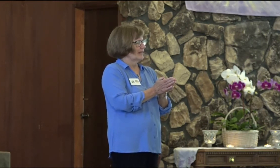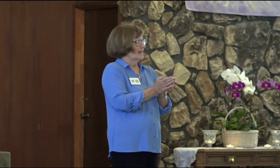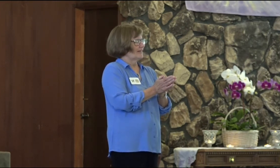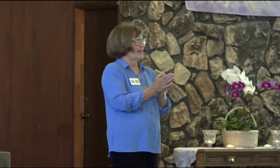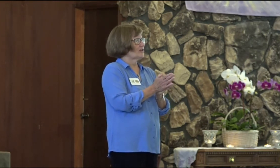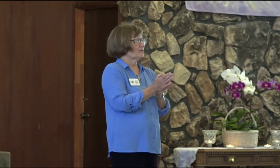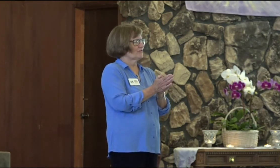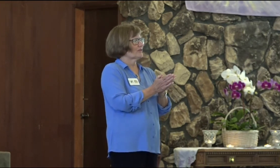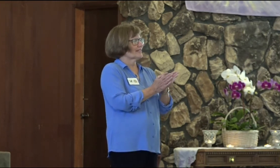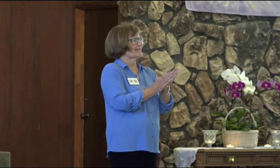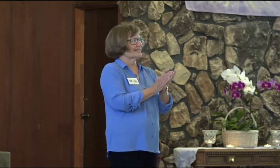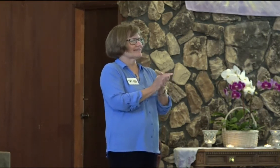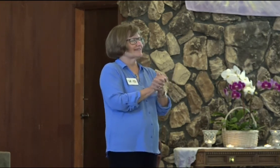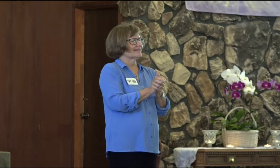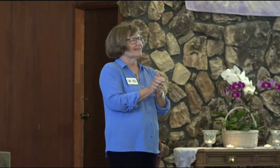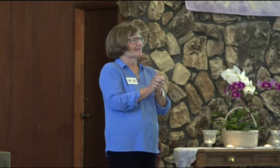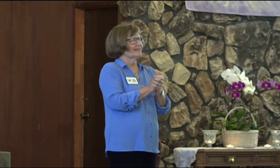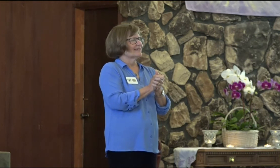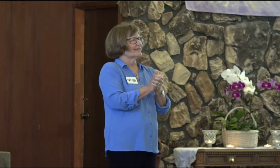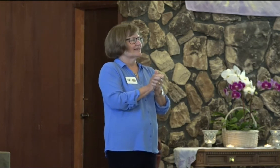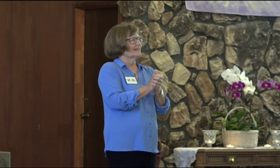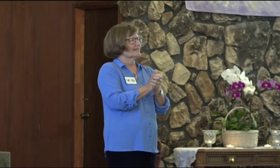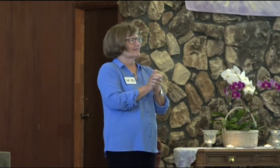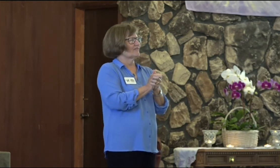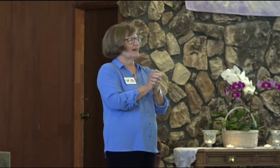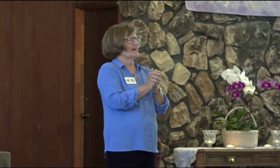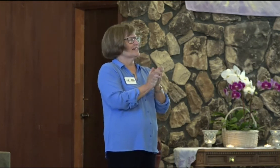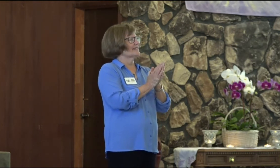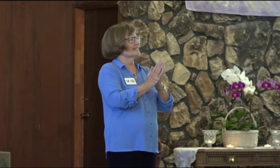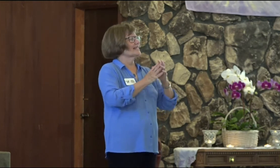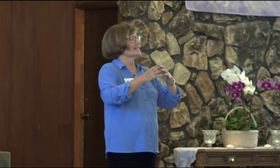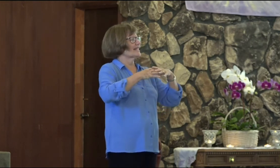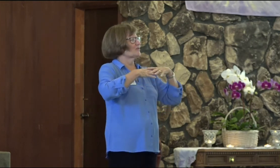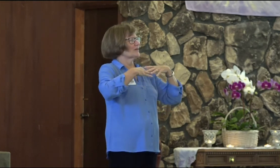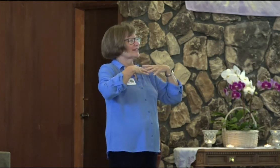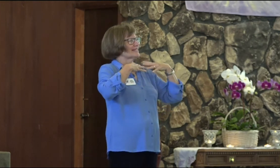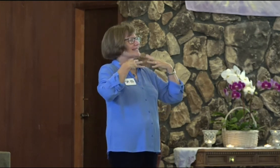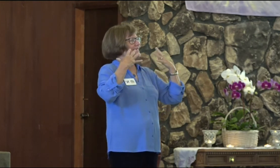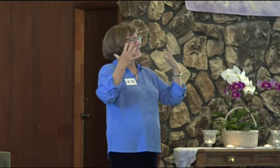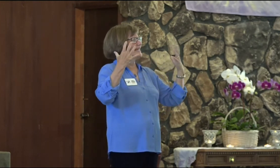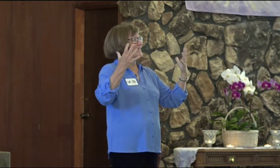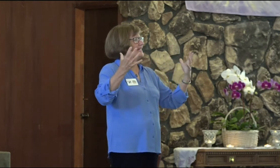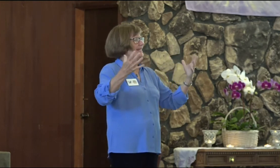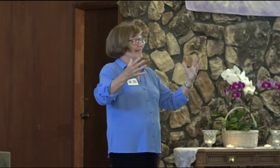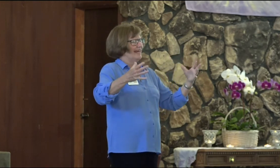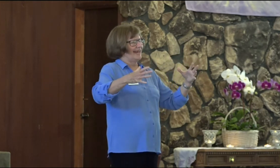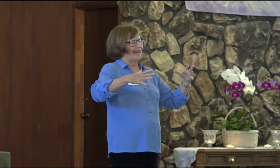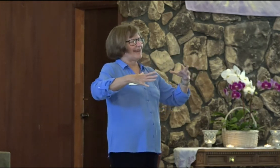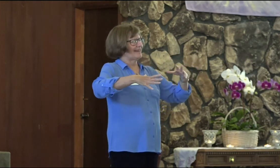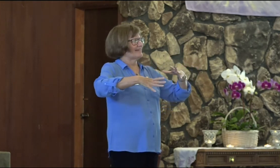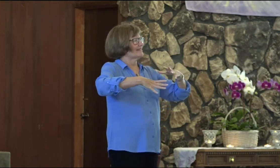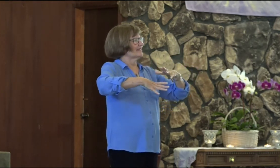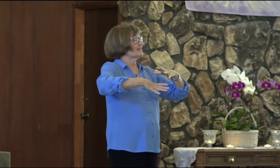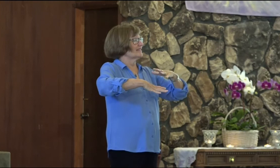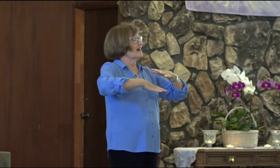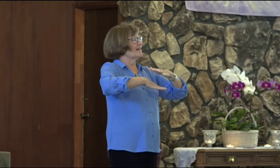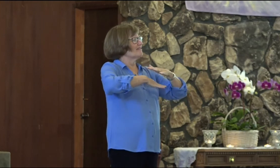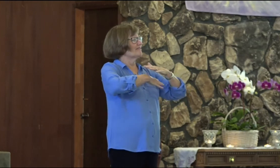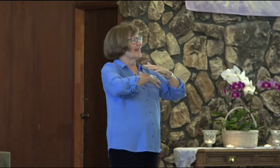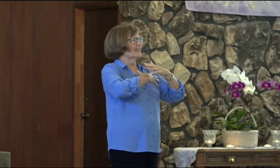Thank you for this divine Sunday with singing and